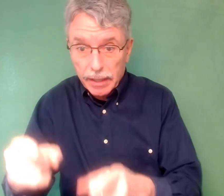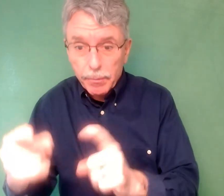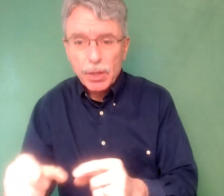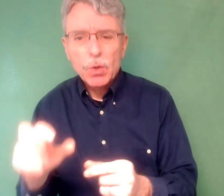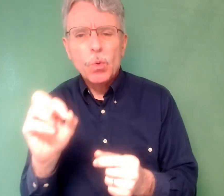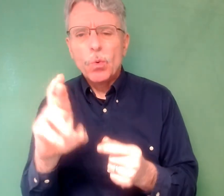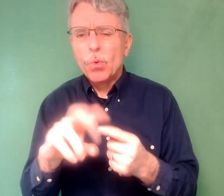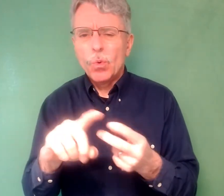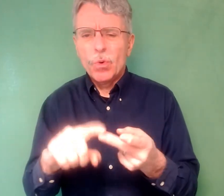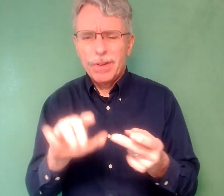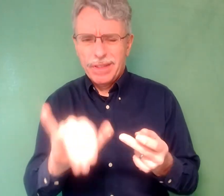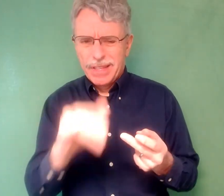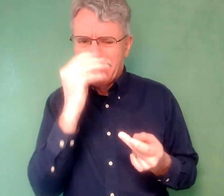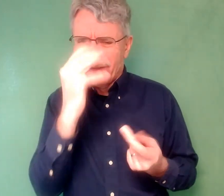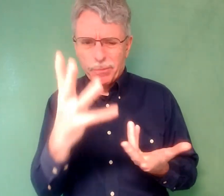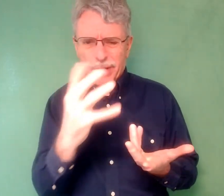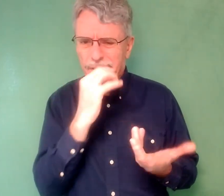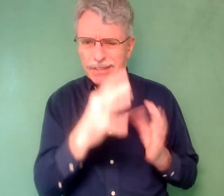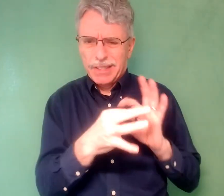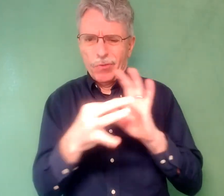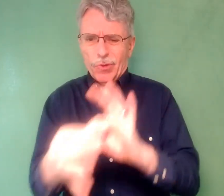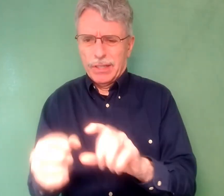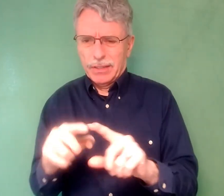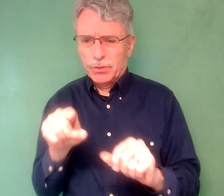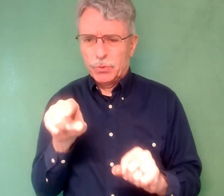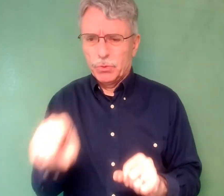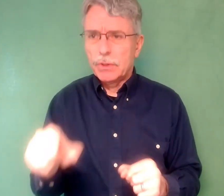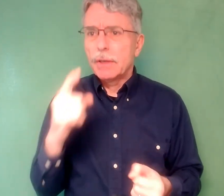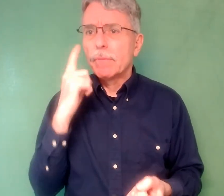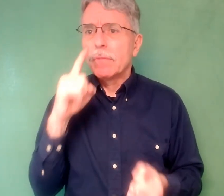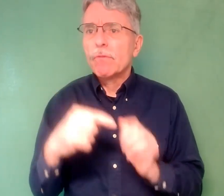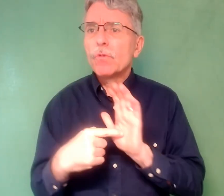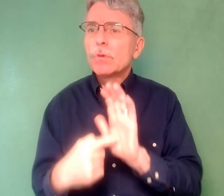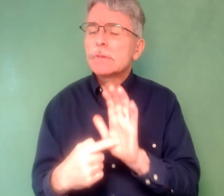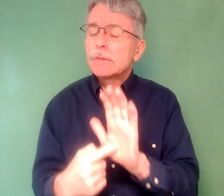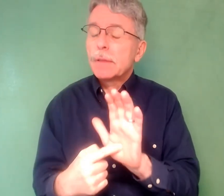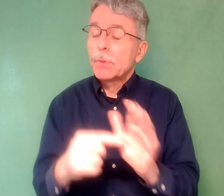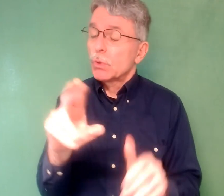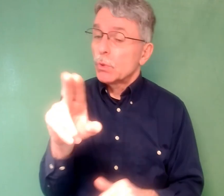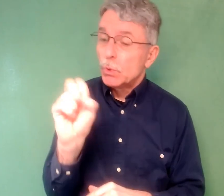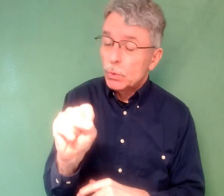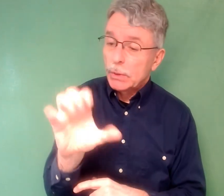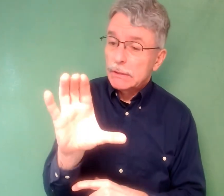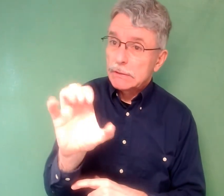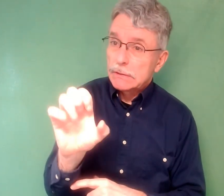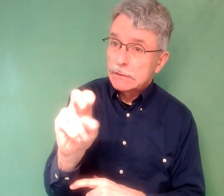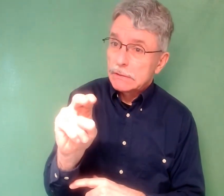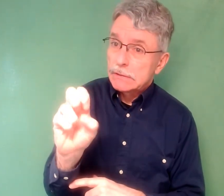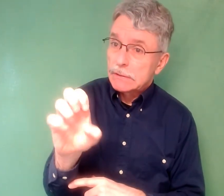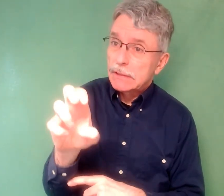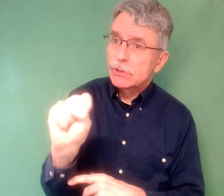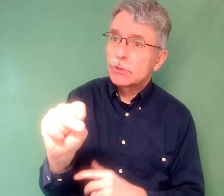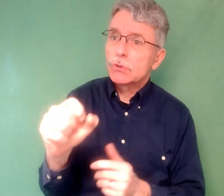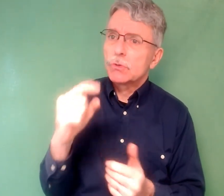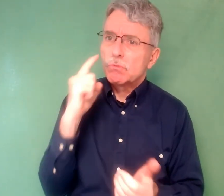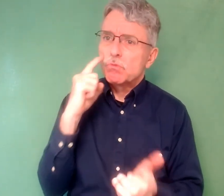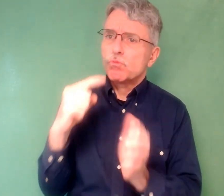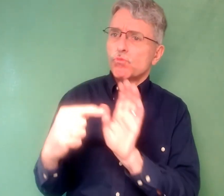of accommodations based upon disability type, risk factors of citizens through interaction of untrained officers, and